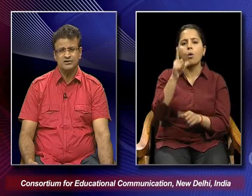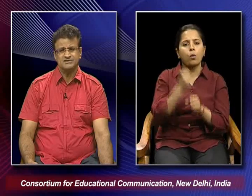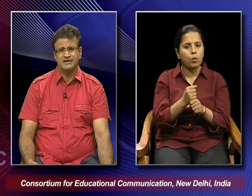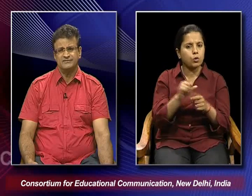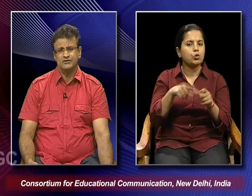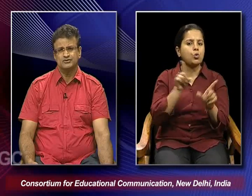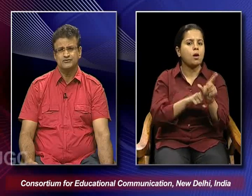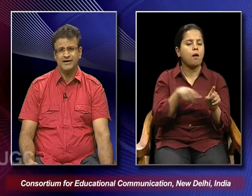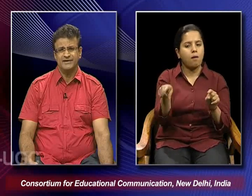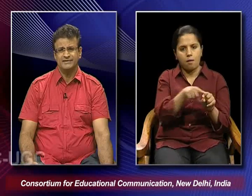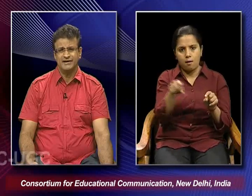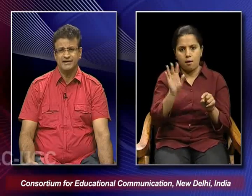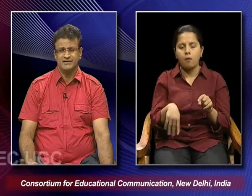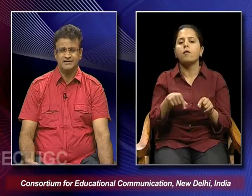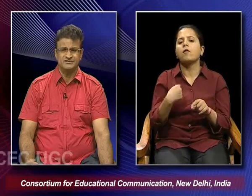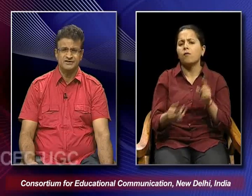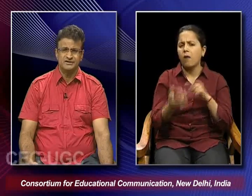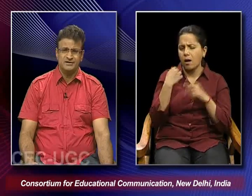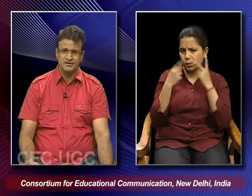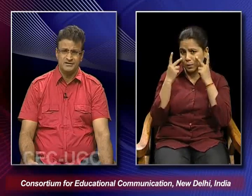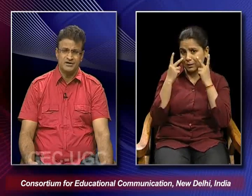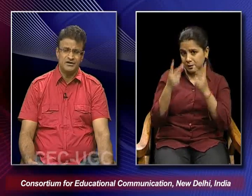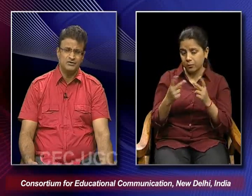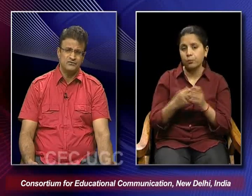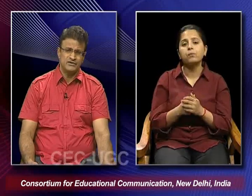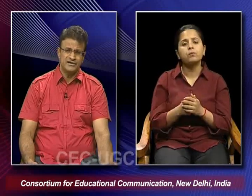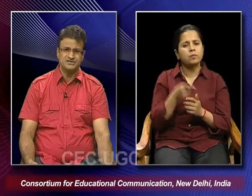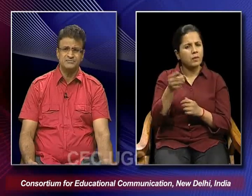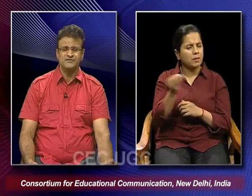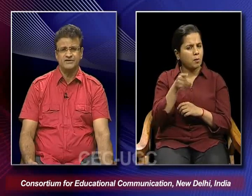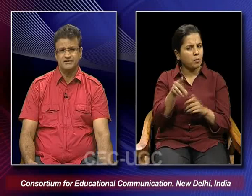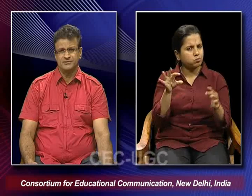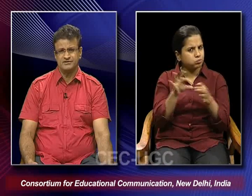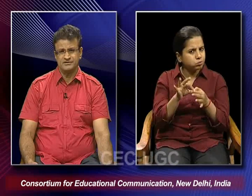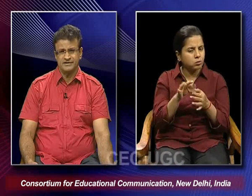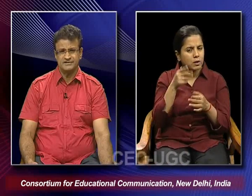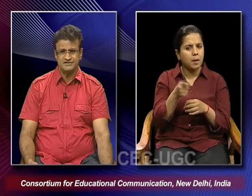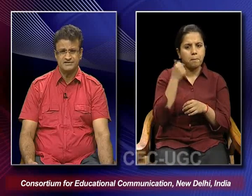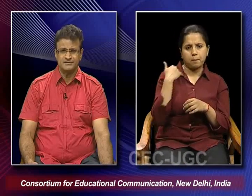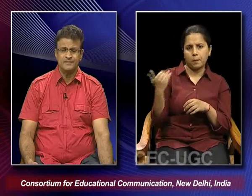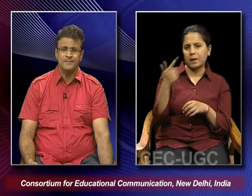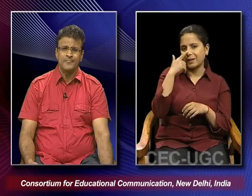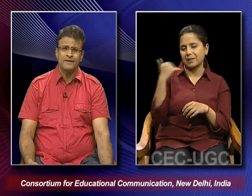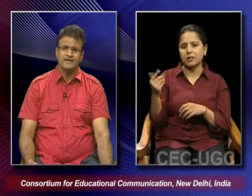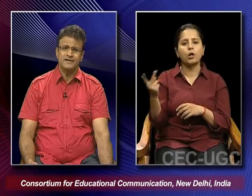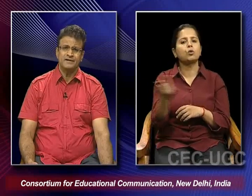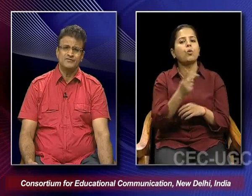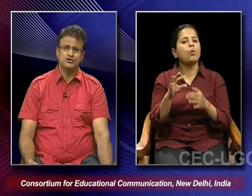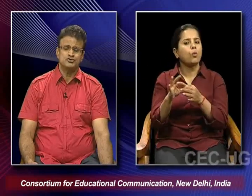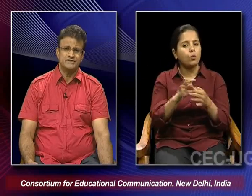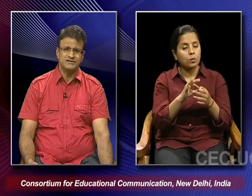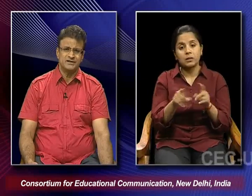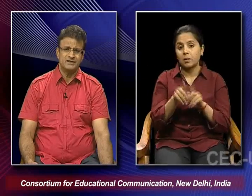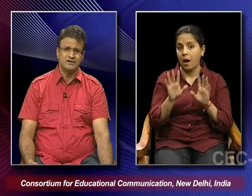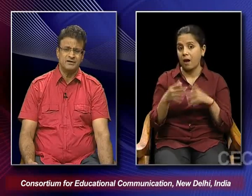-August and we also find that it is the kind of connection between a brother and a sister. Then we